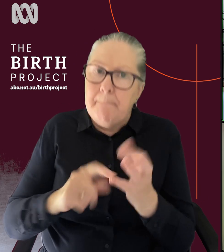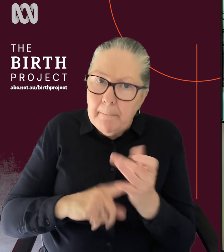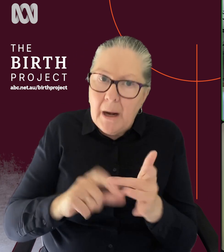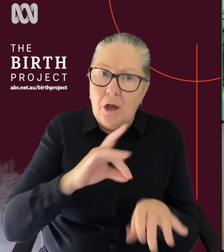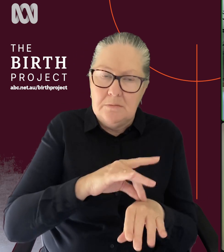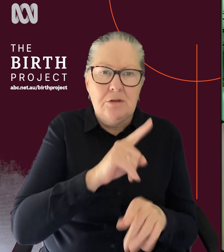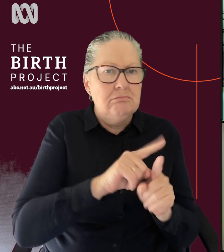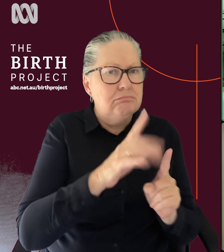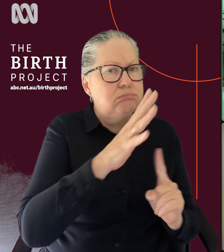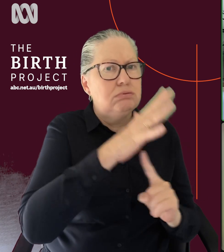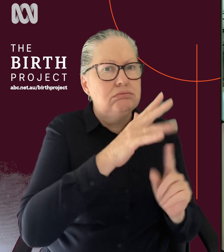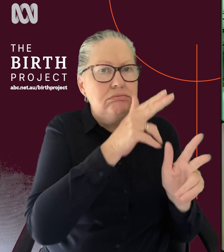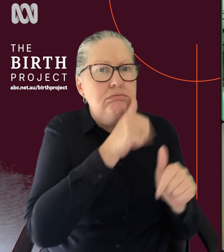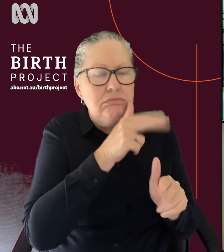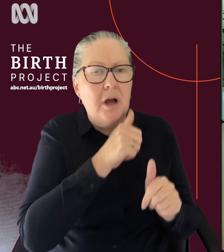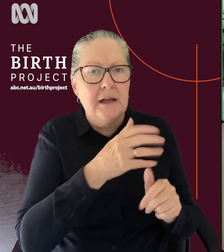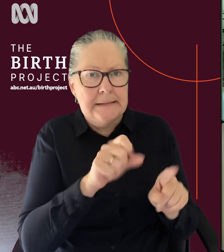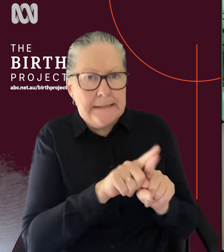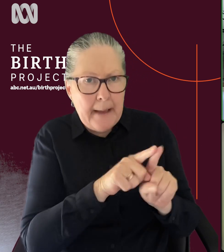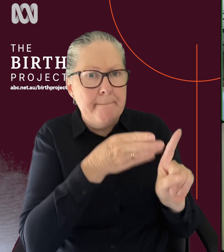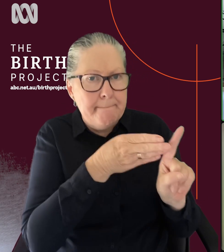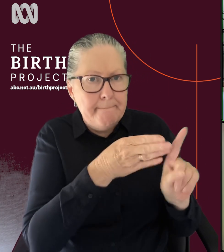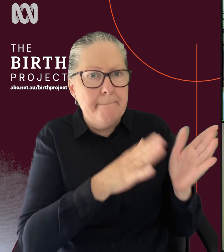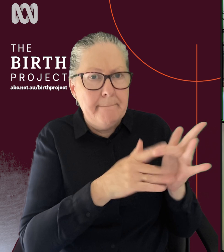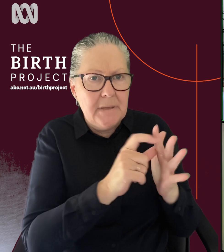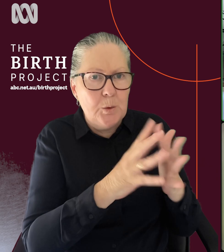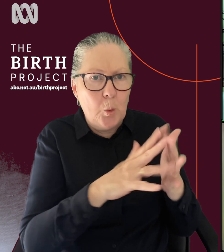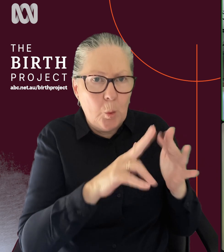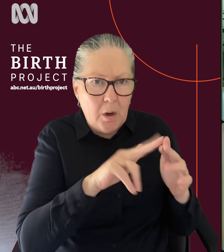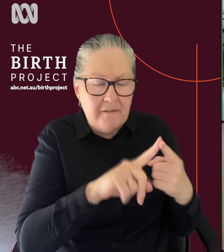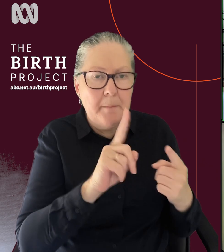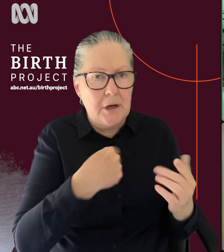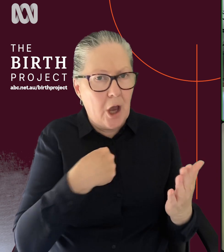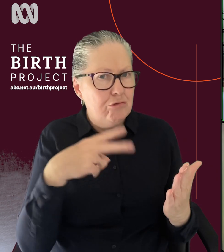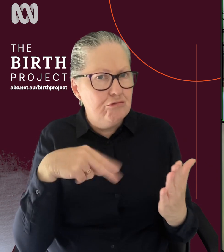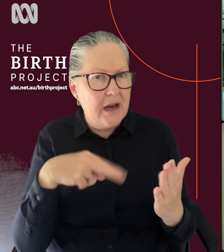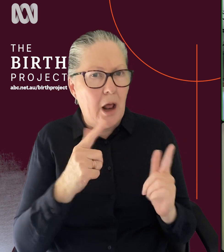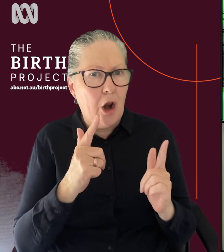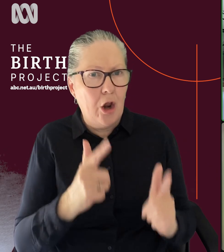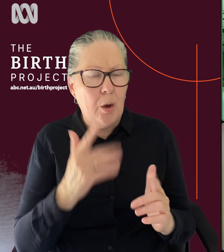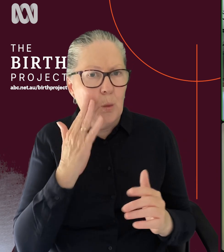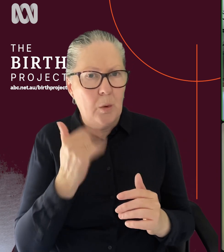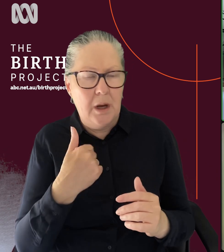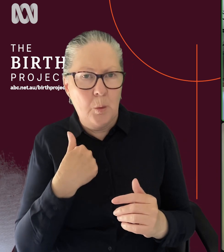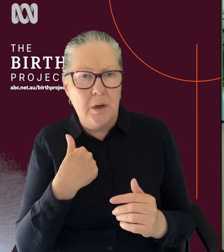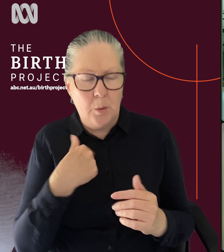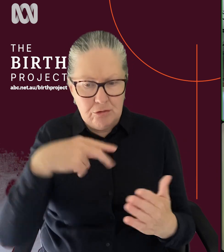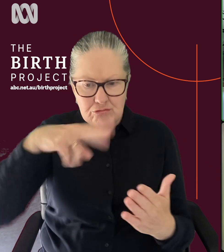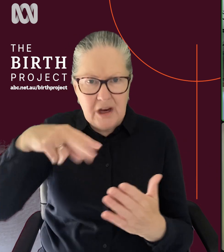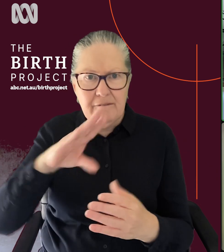standard of care. I had that same midwife. The other thing that we read a lot about in our submissions over the last 12